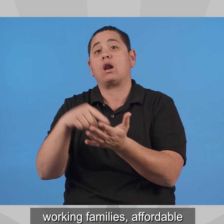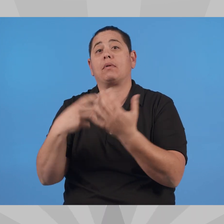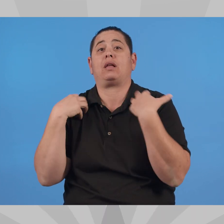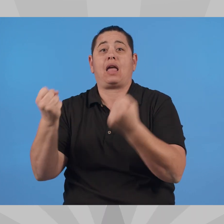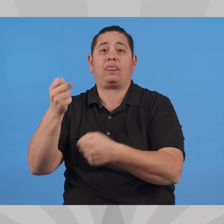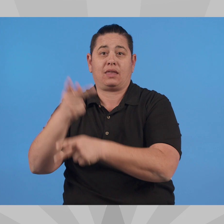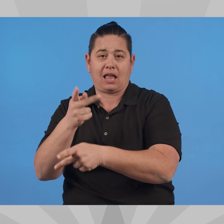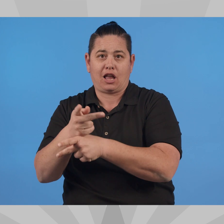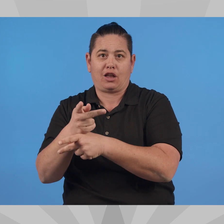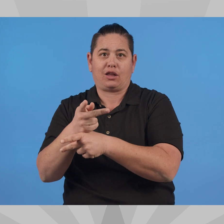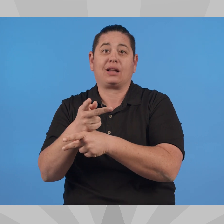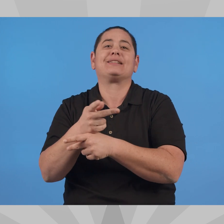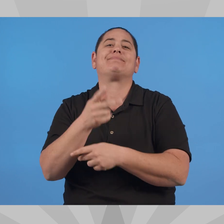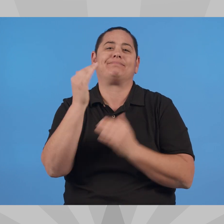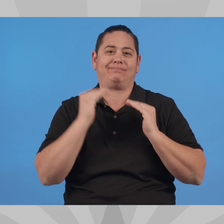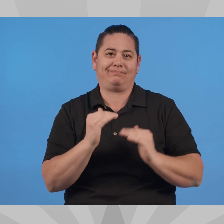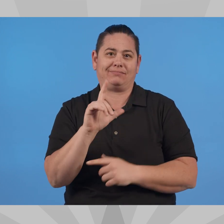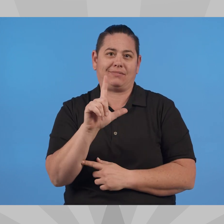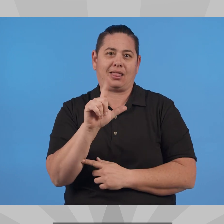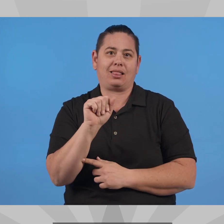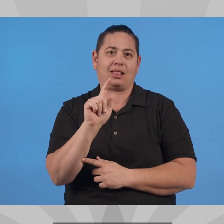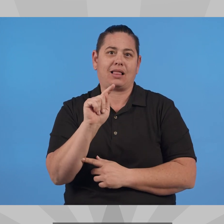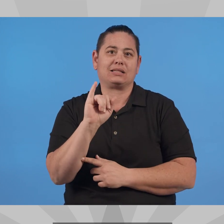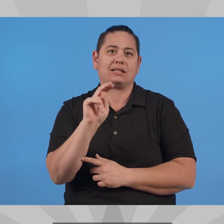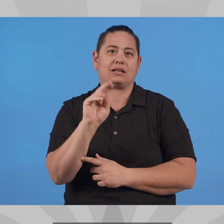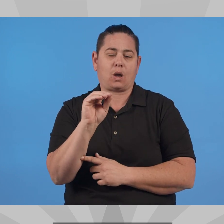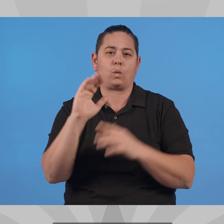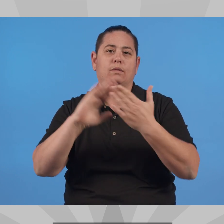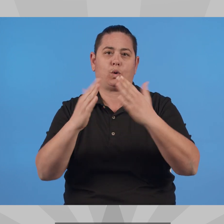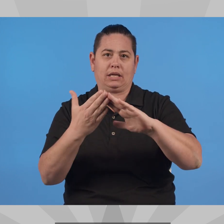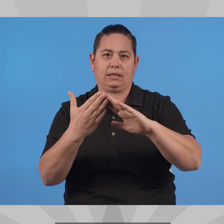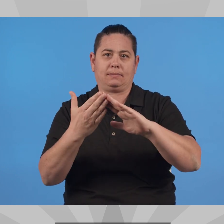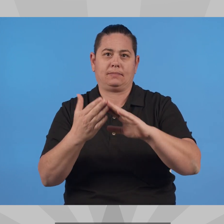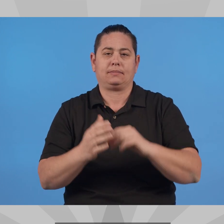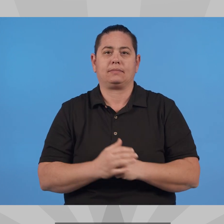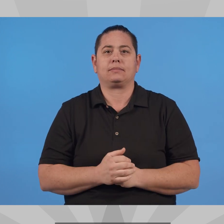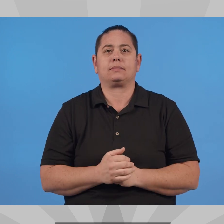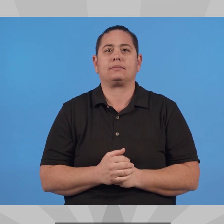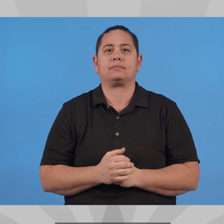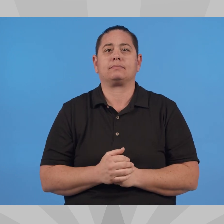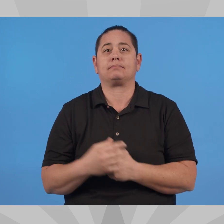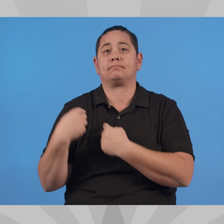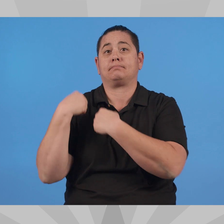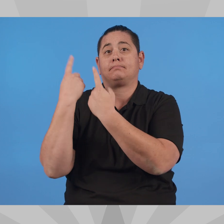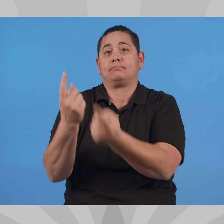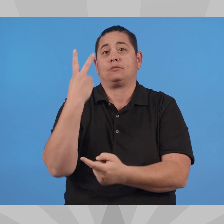affordable health care, Our Latino community in the past two years.